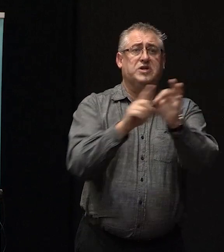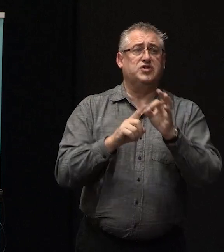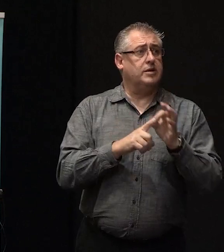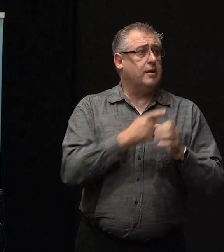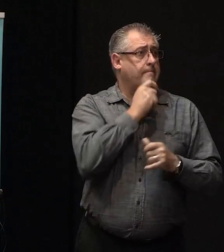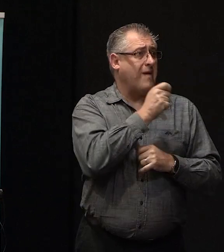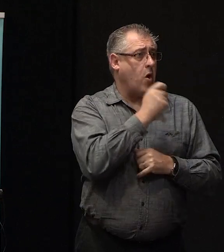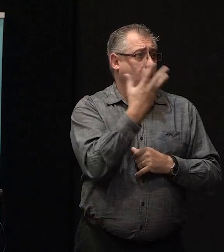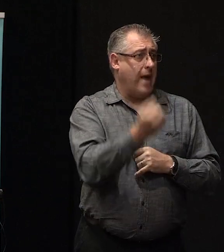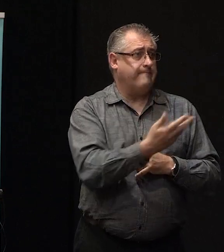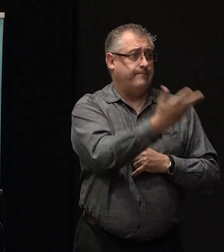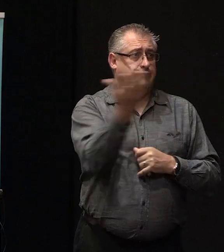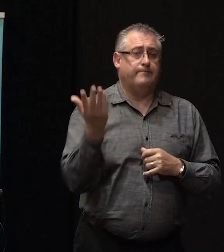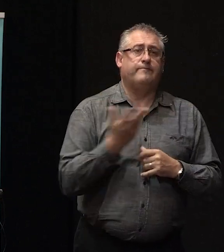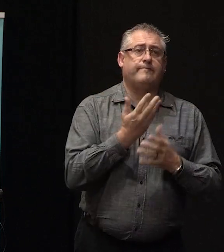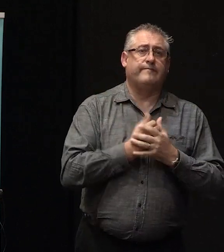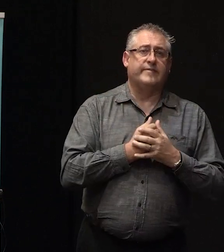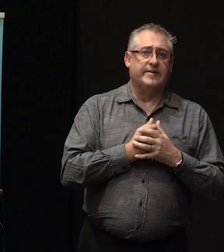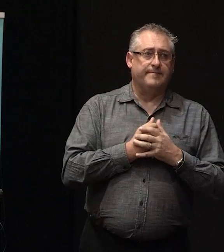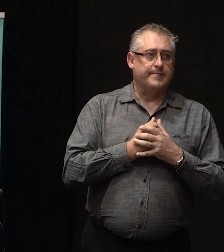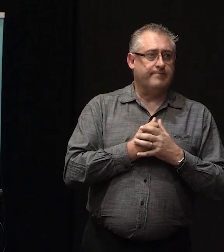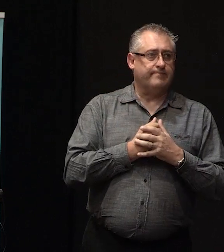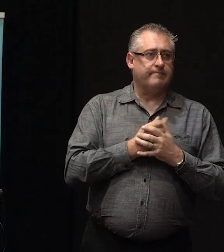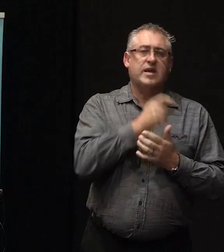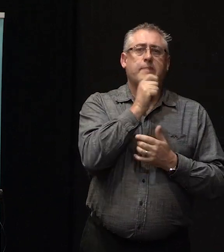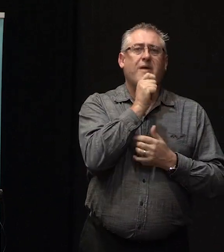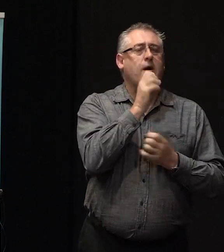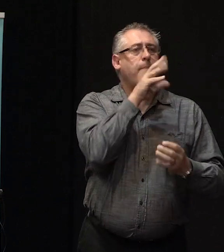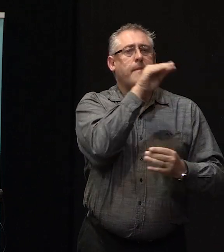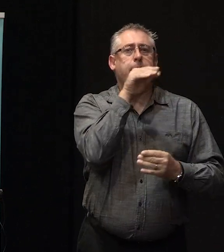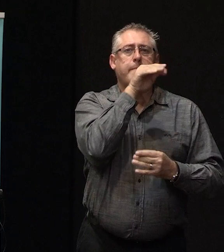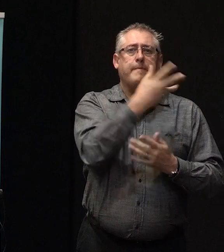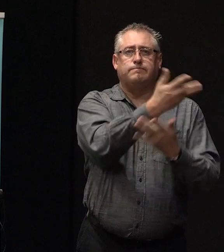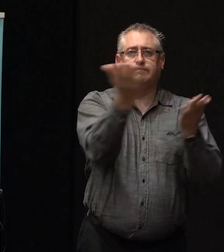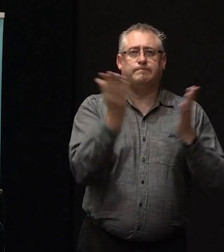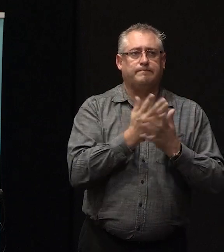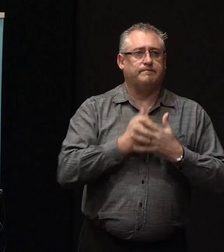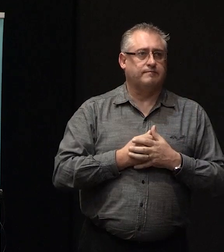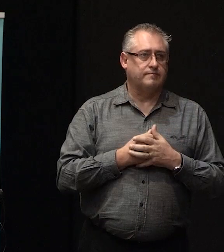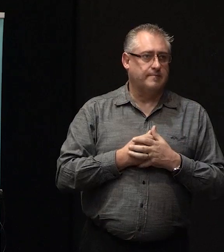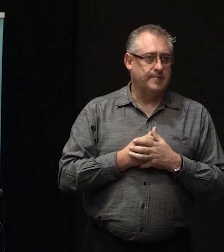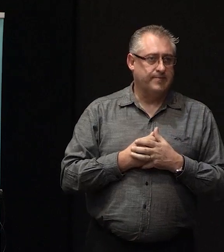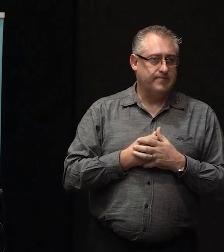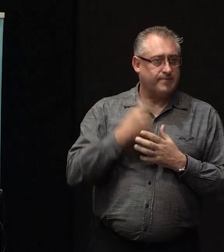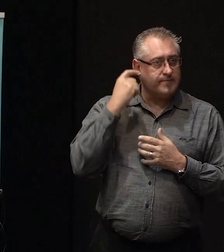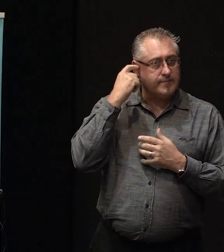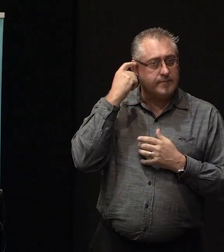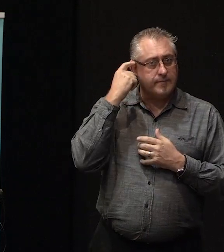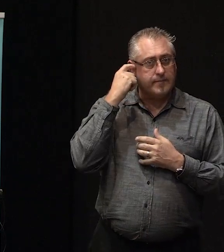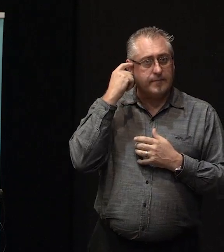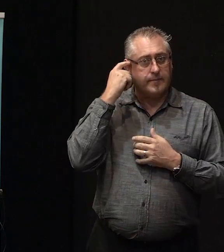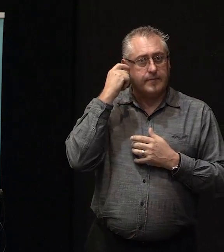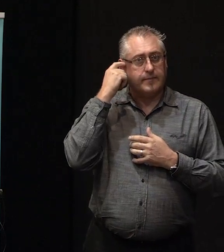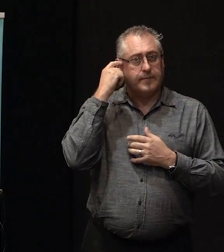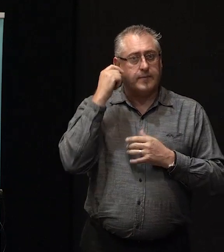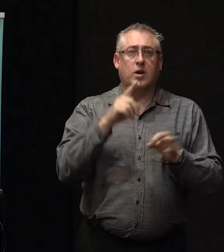microphones as well? We've got microphones and we've, the microphones just to make sure that everybody else can hear your question. They're not for any other reason. At the back, we've got a